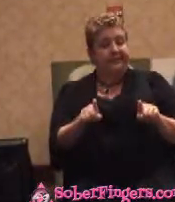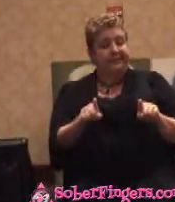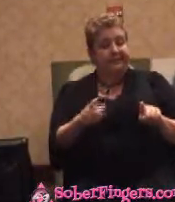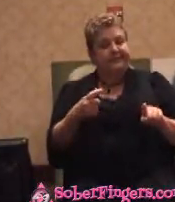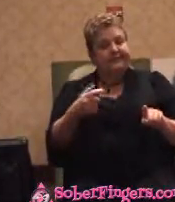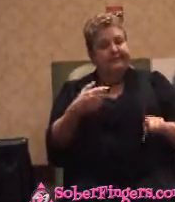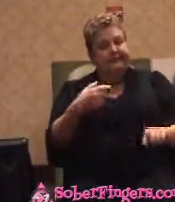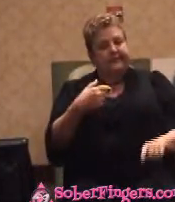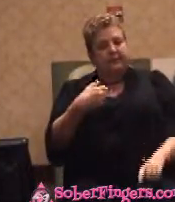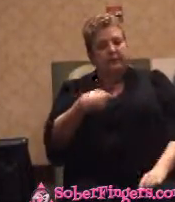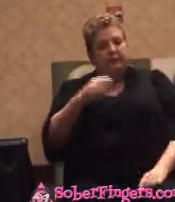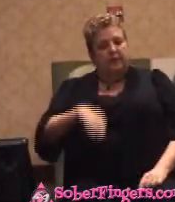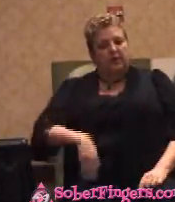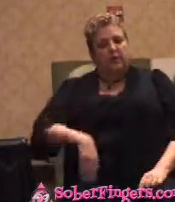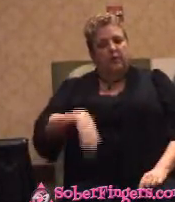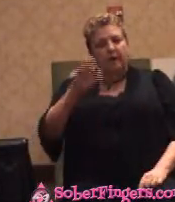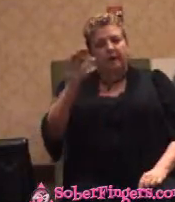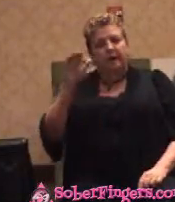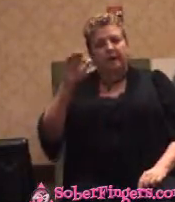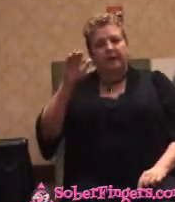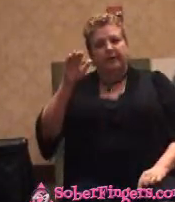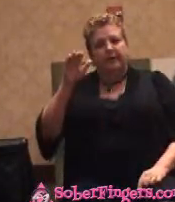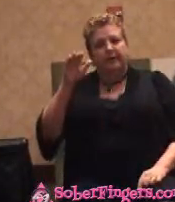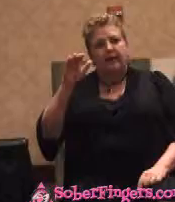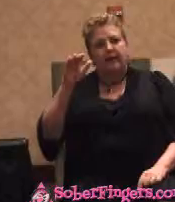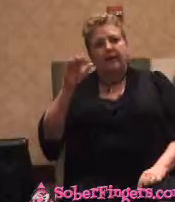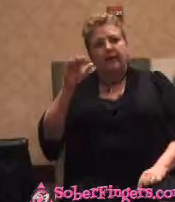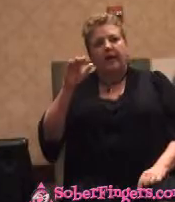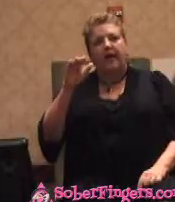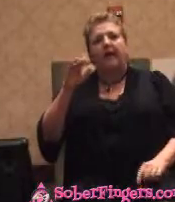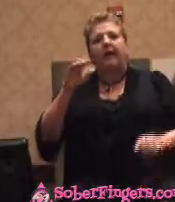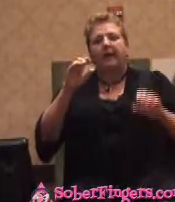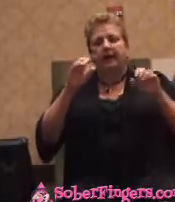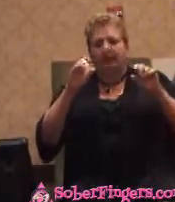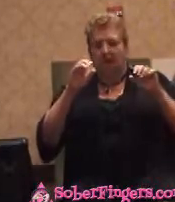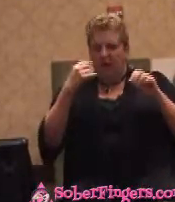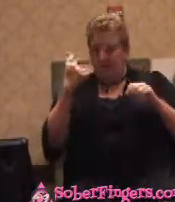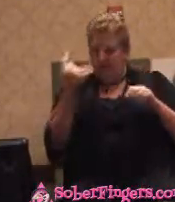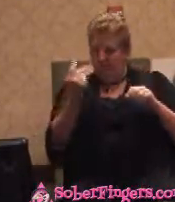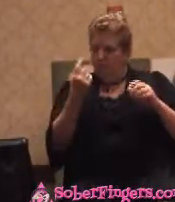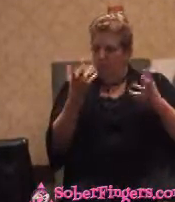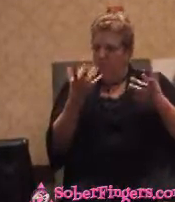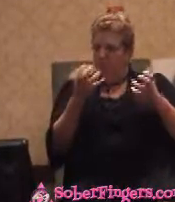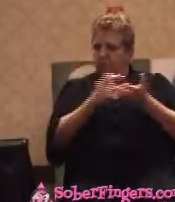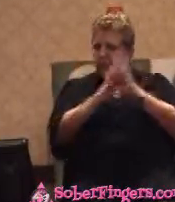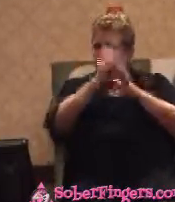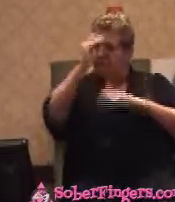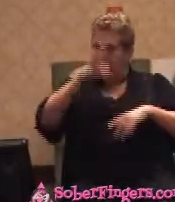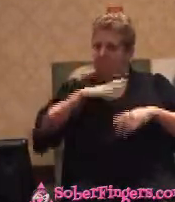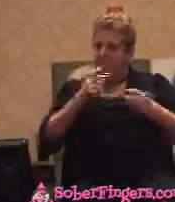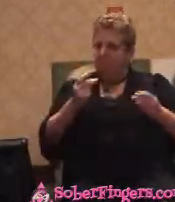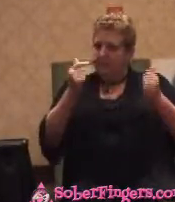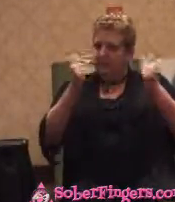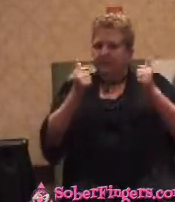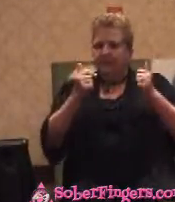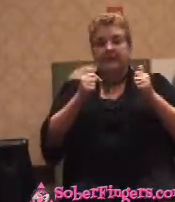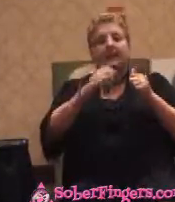I wanted to do management work very early and I got the opportunity. When I was about 10 years old I started driving a tractor and I learned about